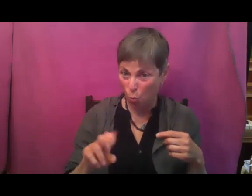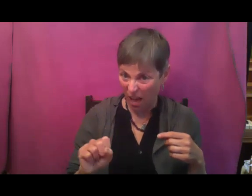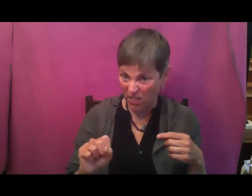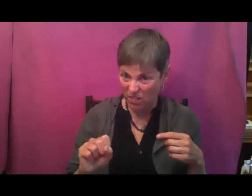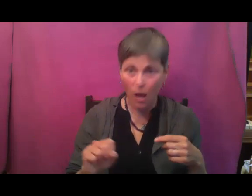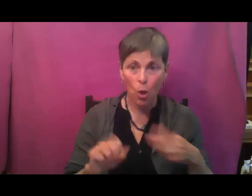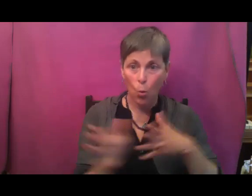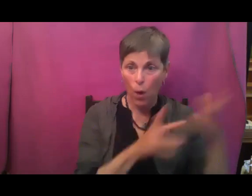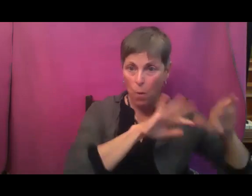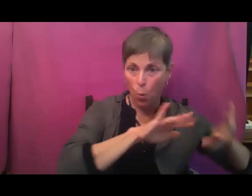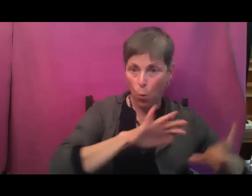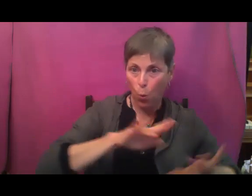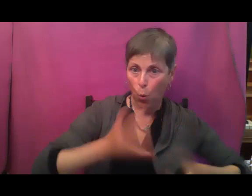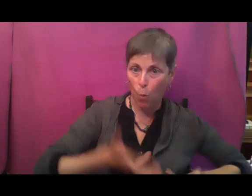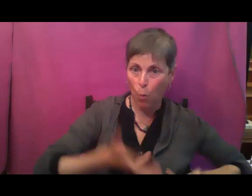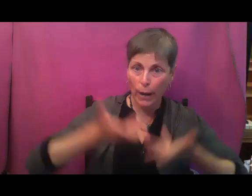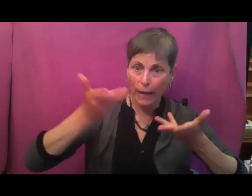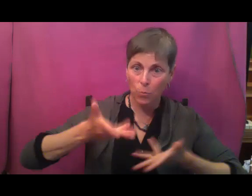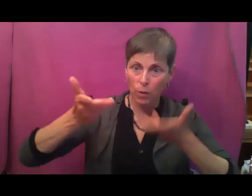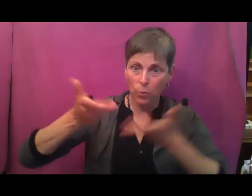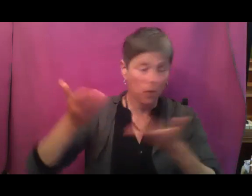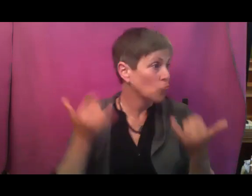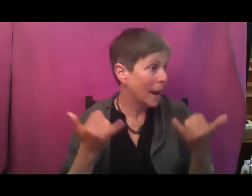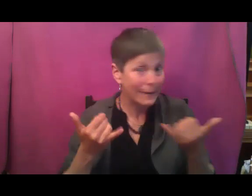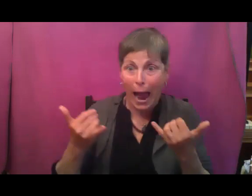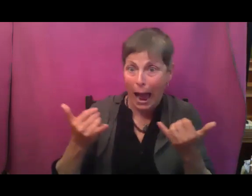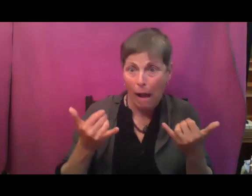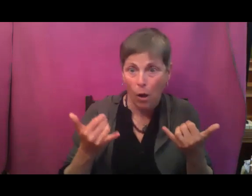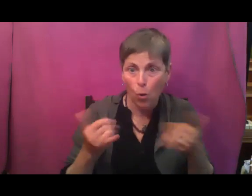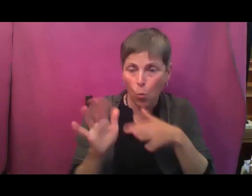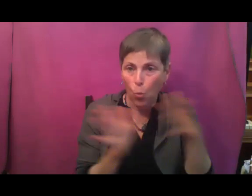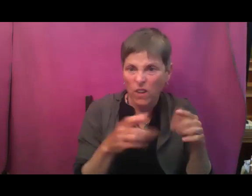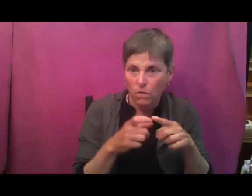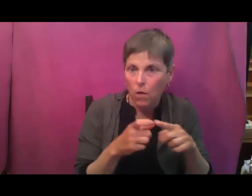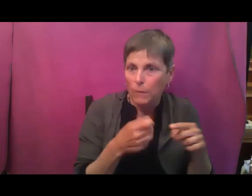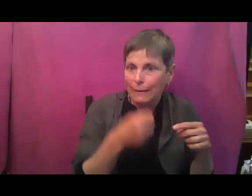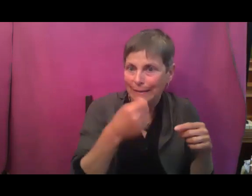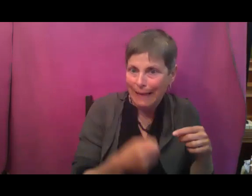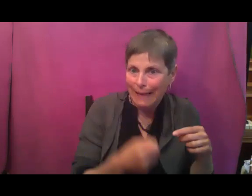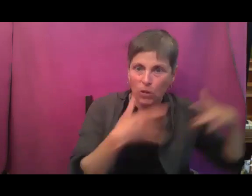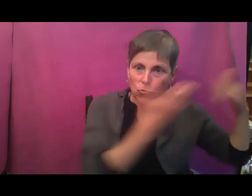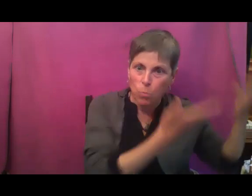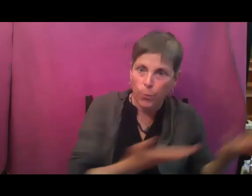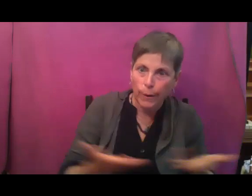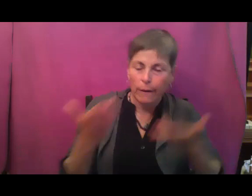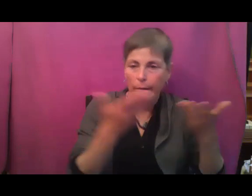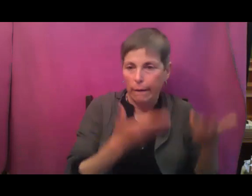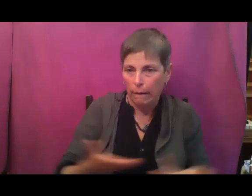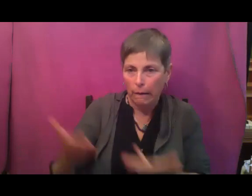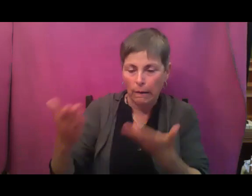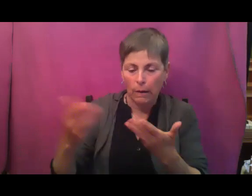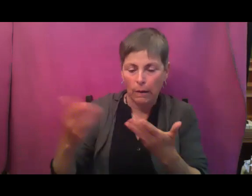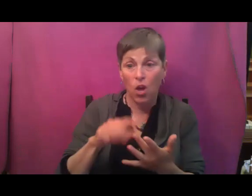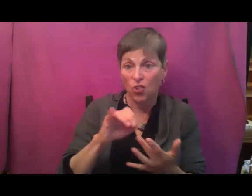And so they're just barreling up as we speak from down South, generally by mid July, we've got powdery. And by August